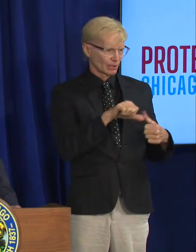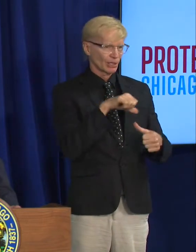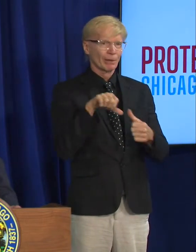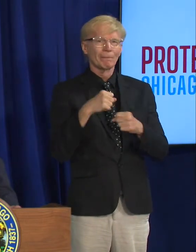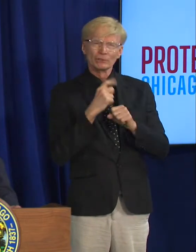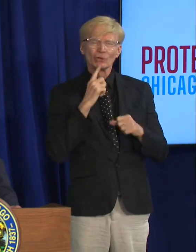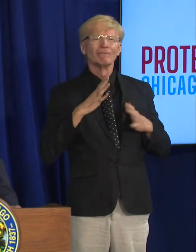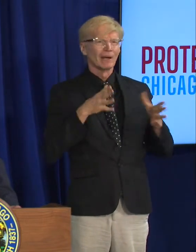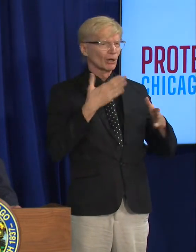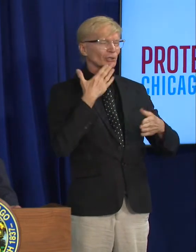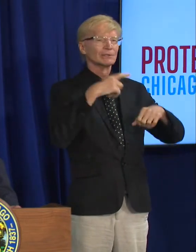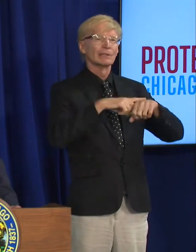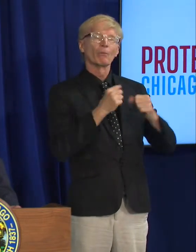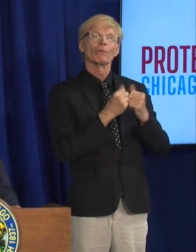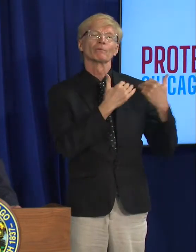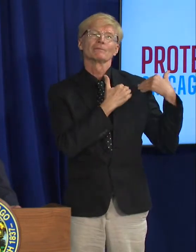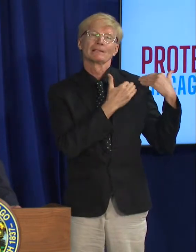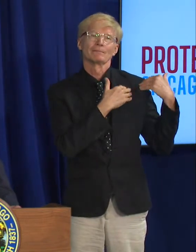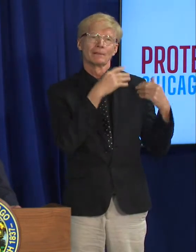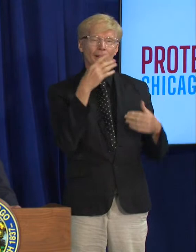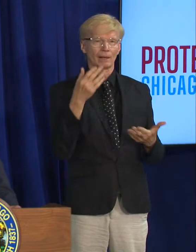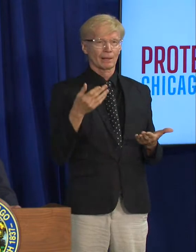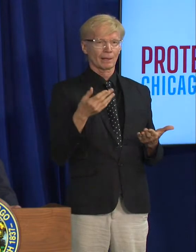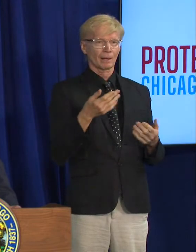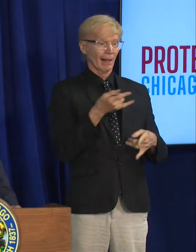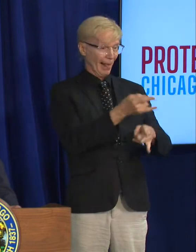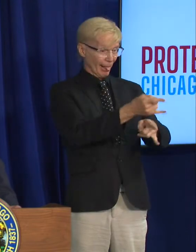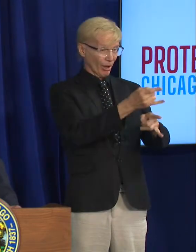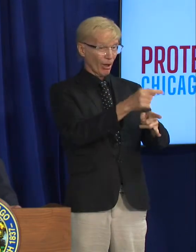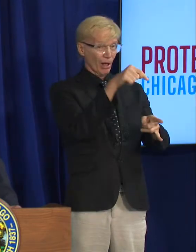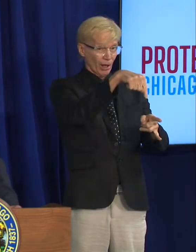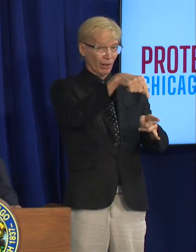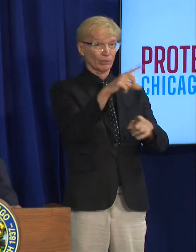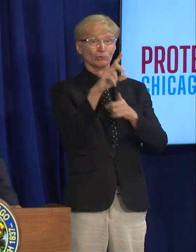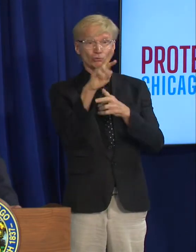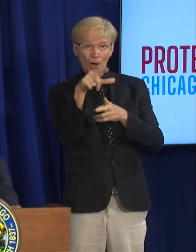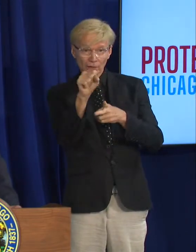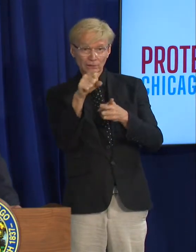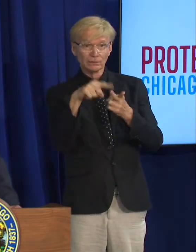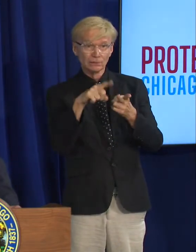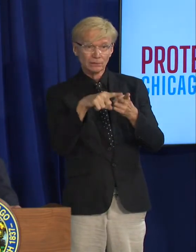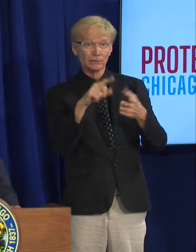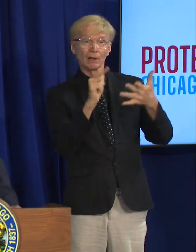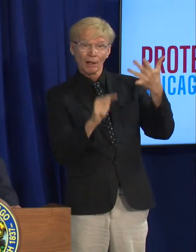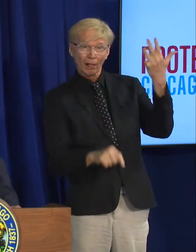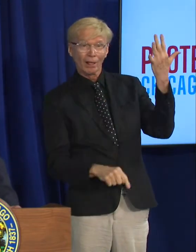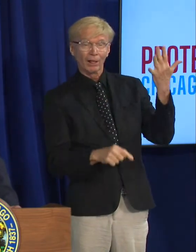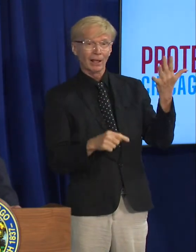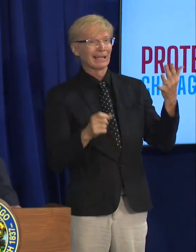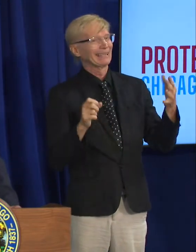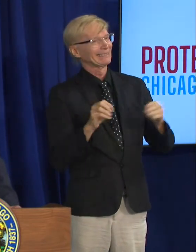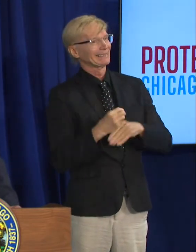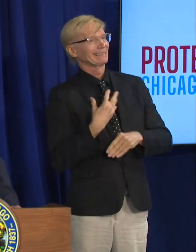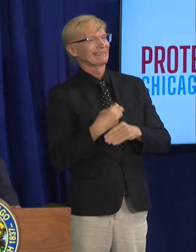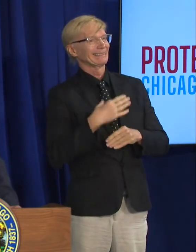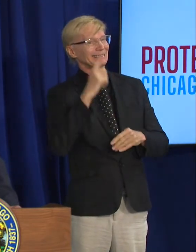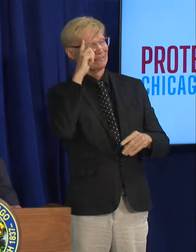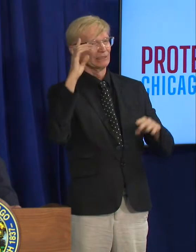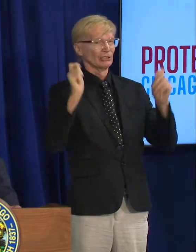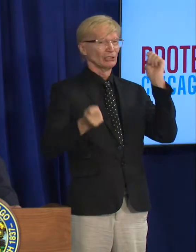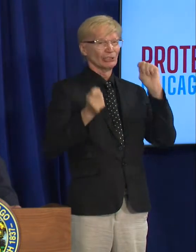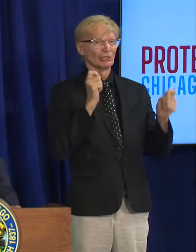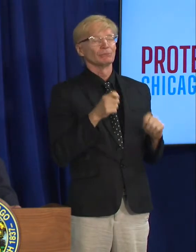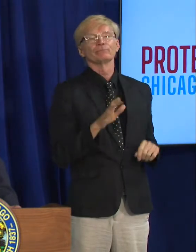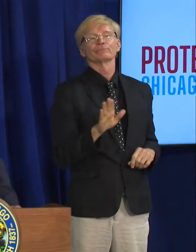we have a good time responsibly the combination of alcohol drugs and such you know what let's